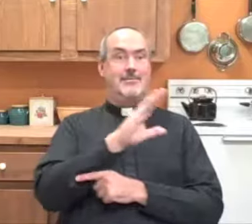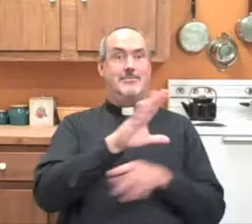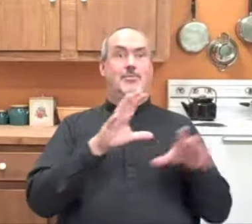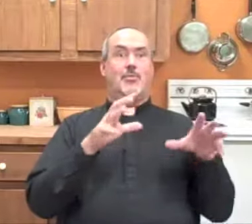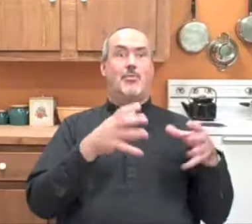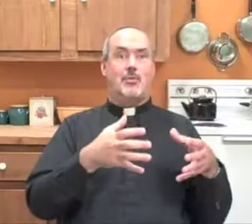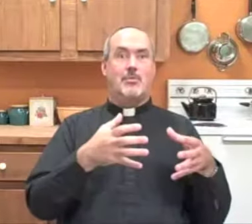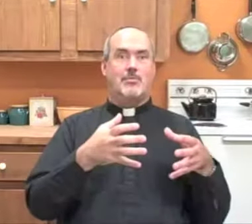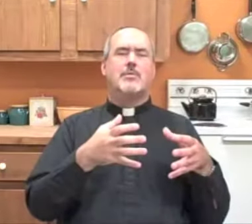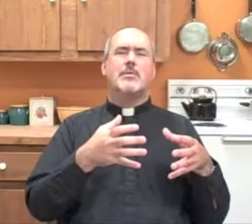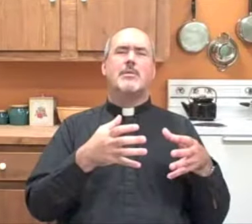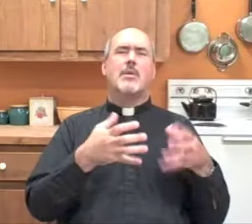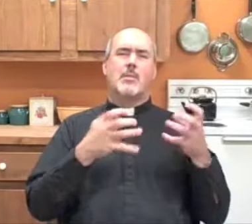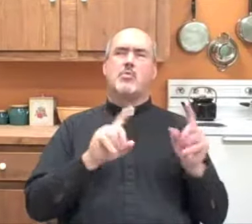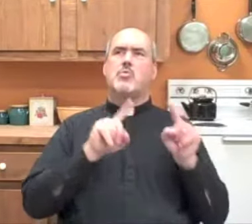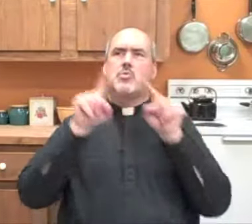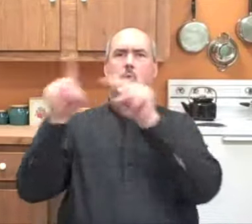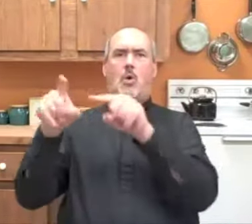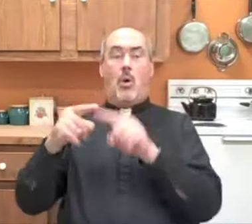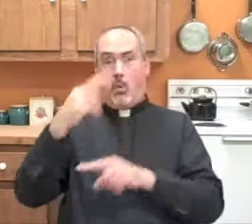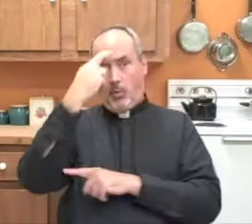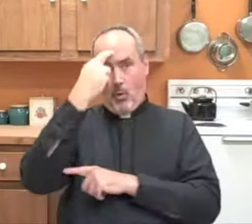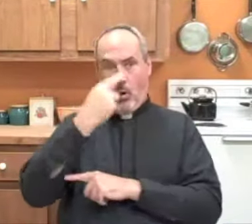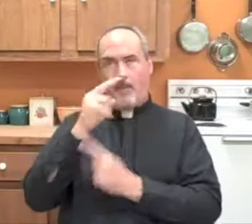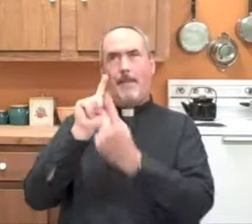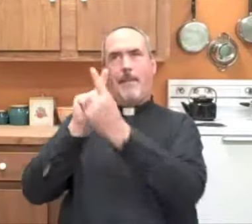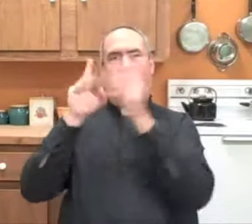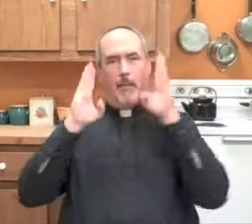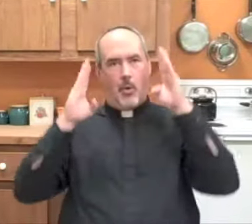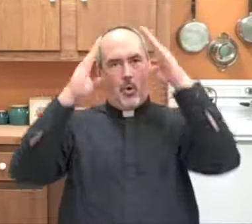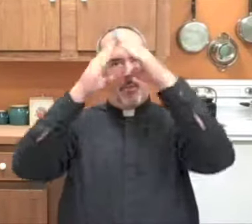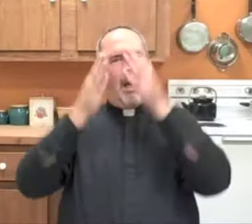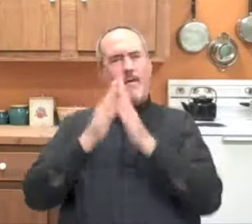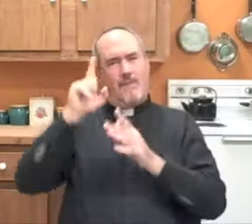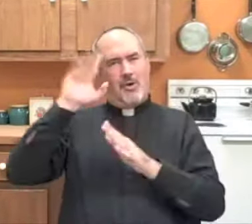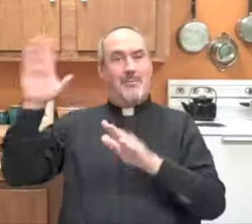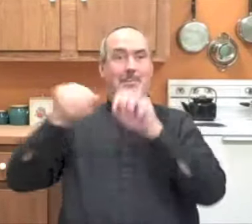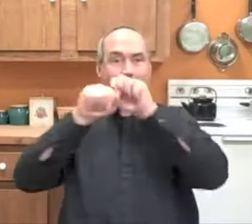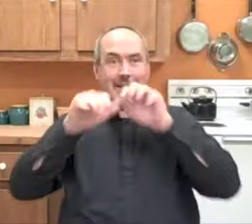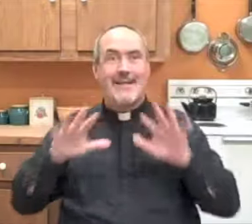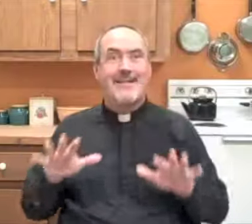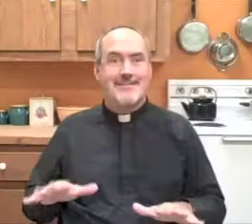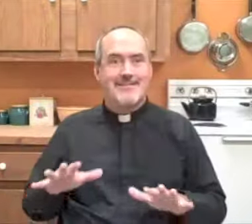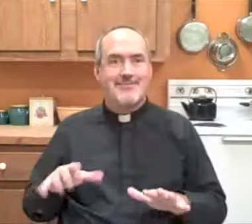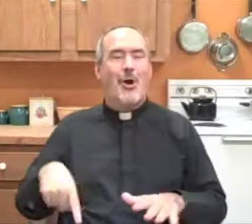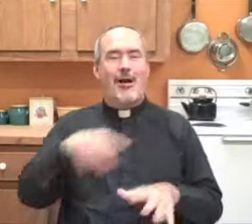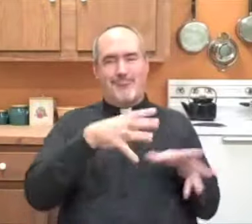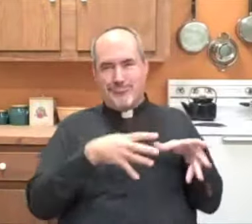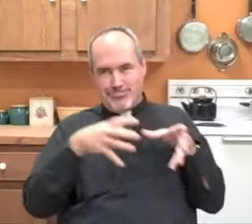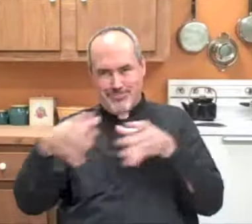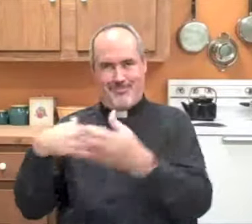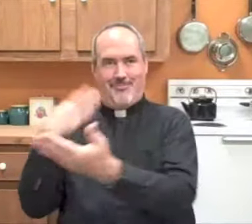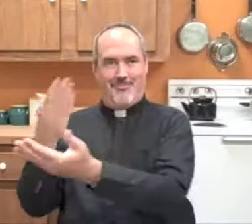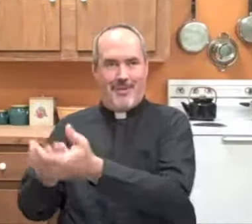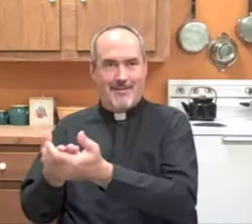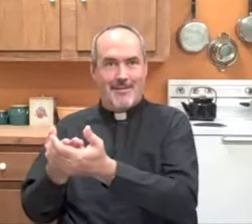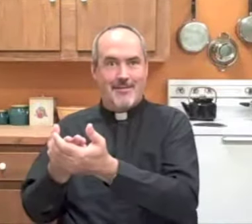Francis and his group, or order, went to Rome to meet the Pope for his blessing. When they